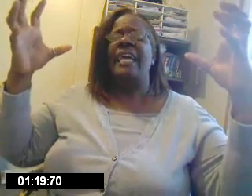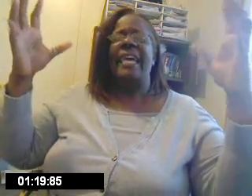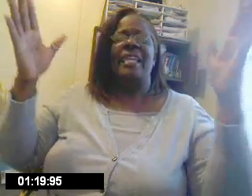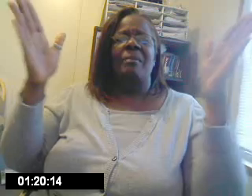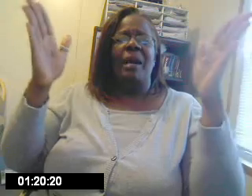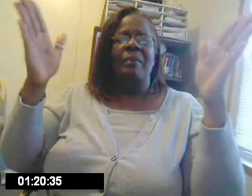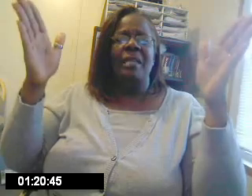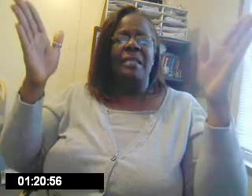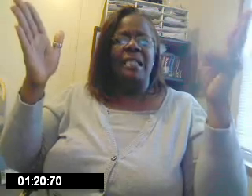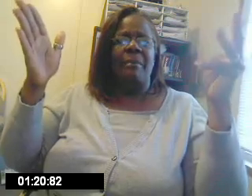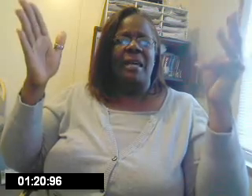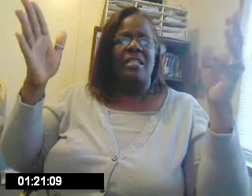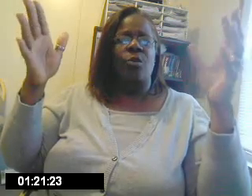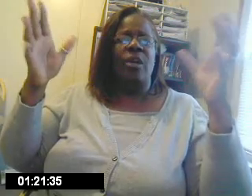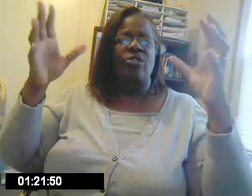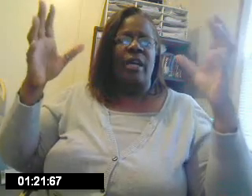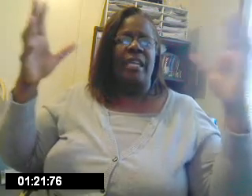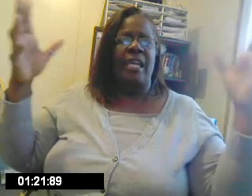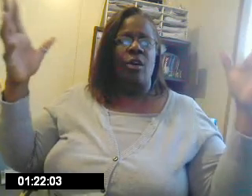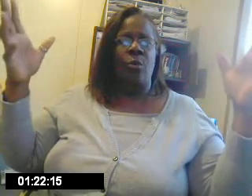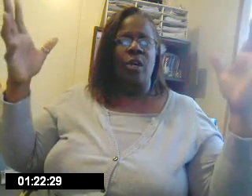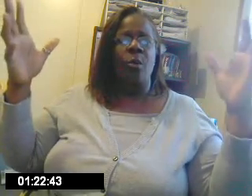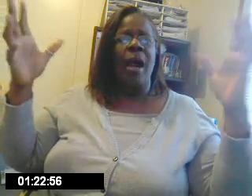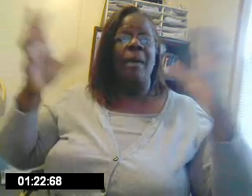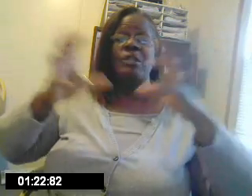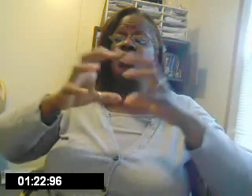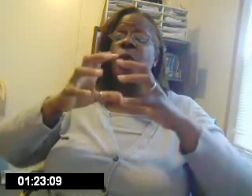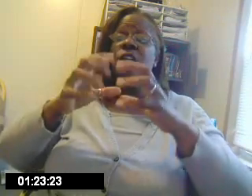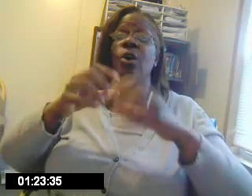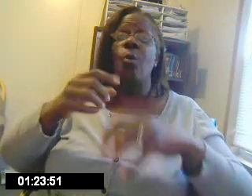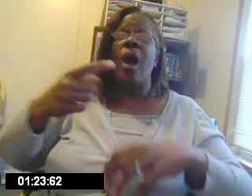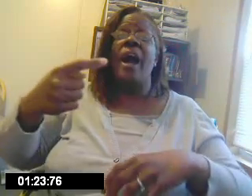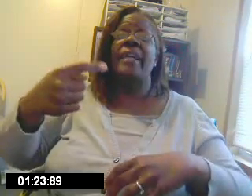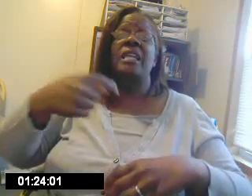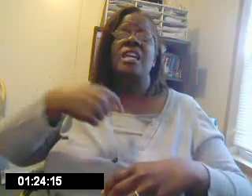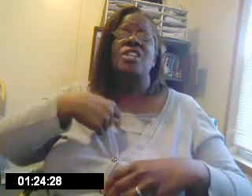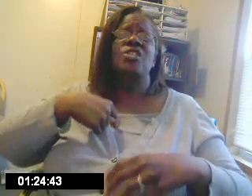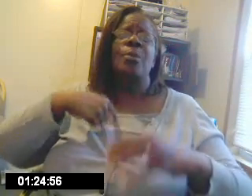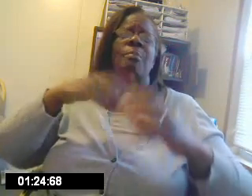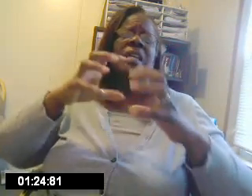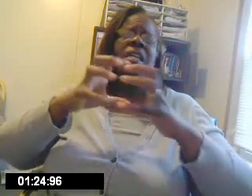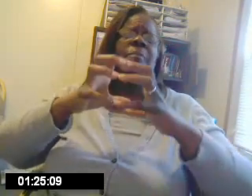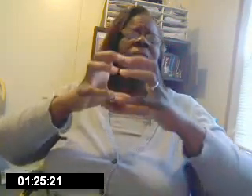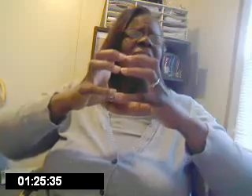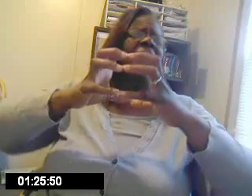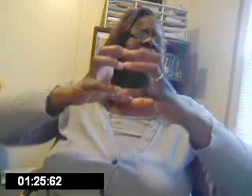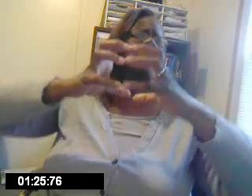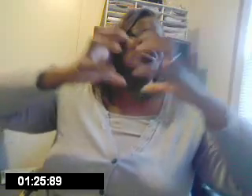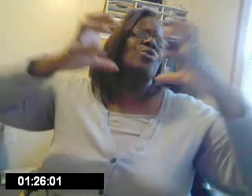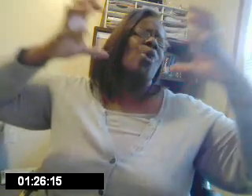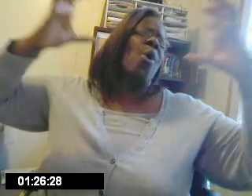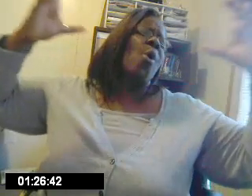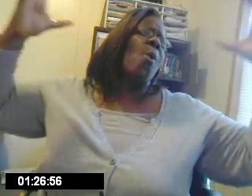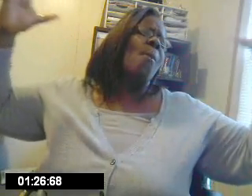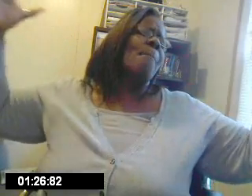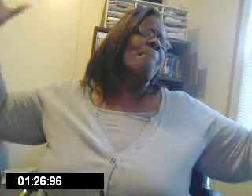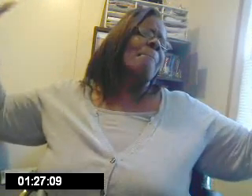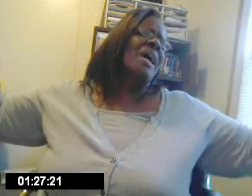And I'm limited in my squares so I can't go real wide but you want to go wide. So, me, I have so much